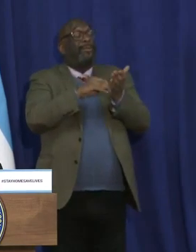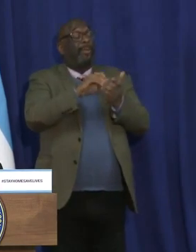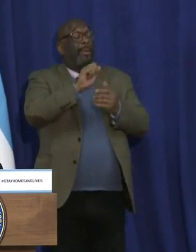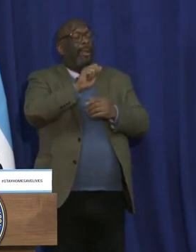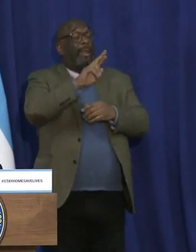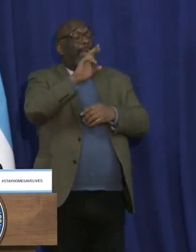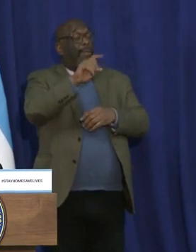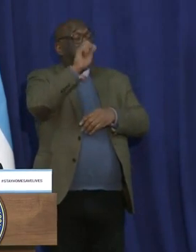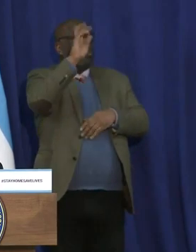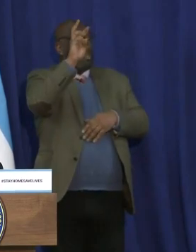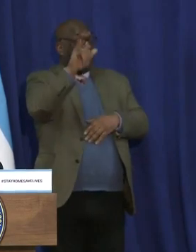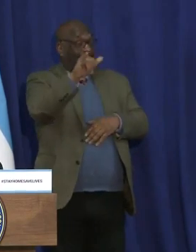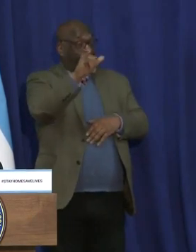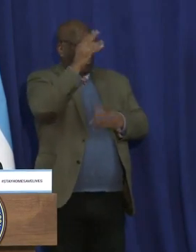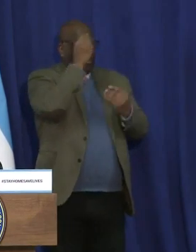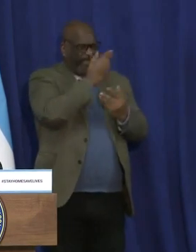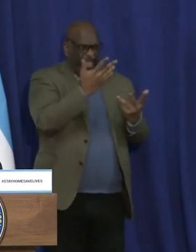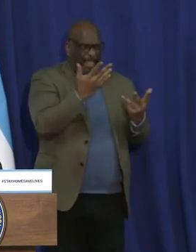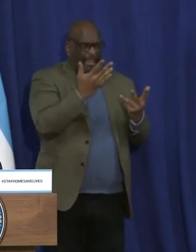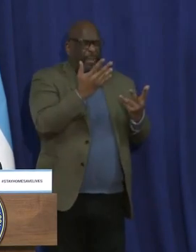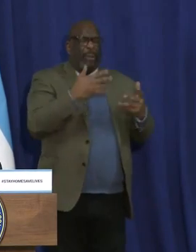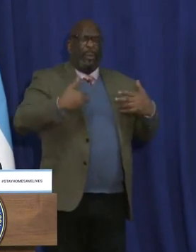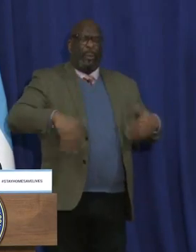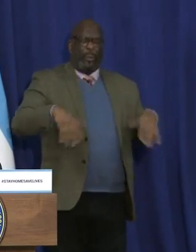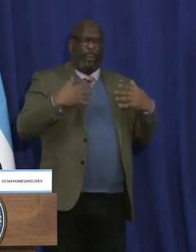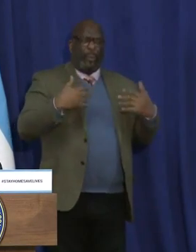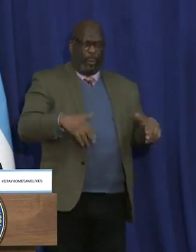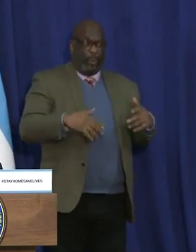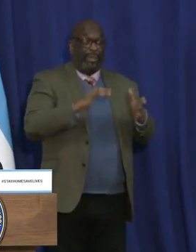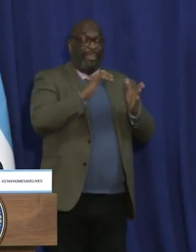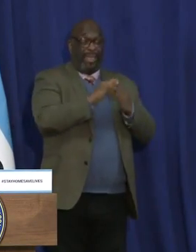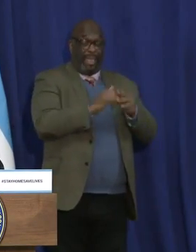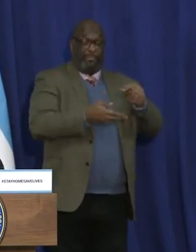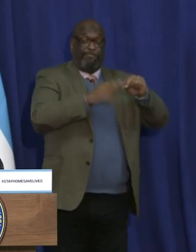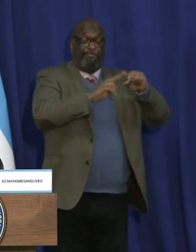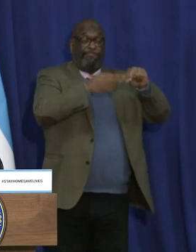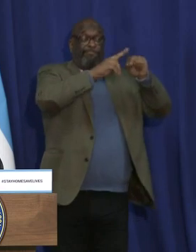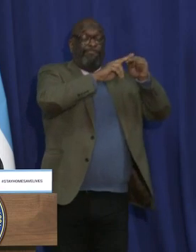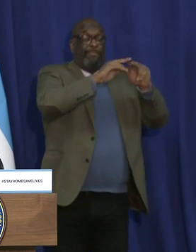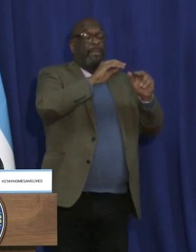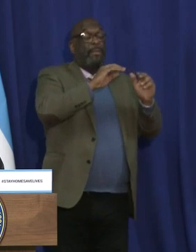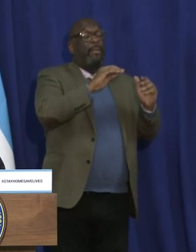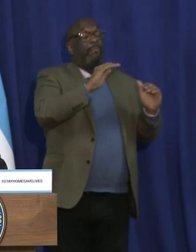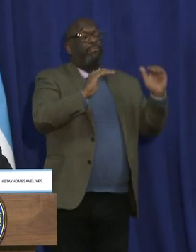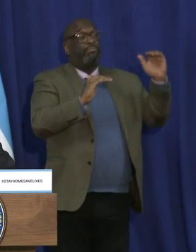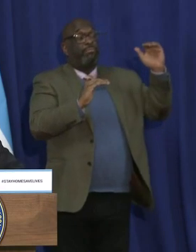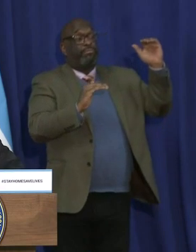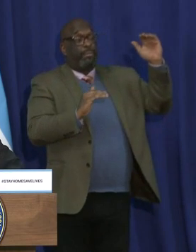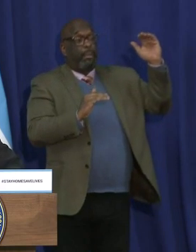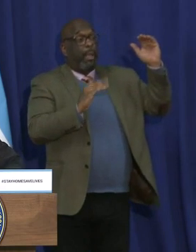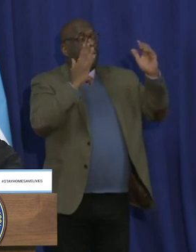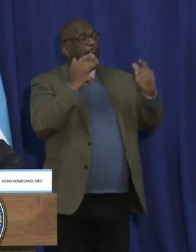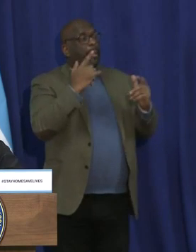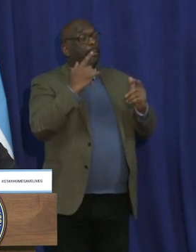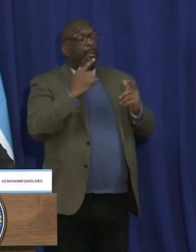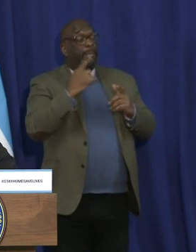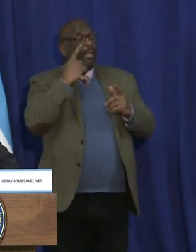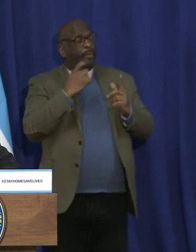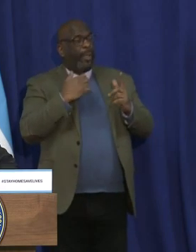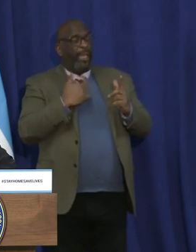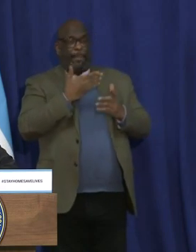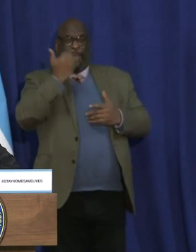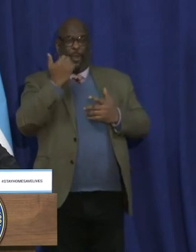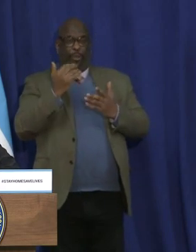data is due in part to our increased texting capacity. Meanwhile, some of it is due to better data collection